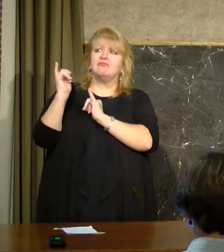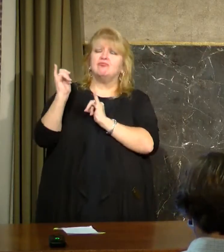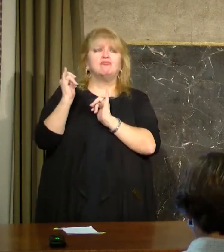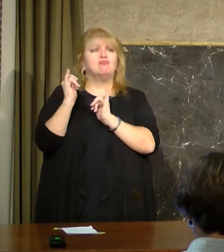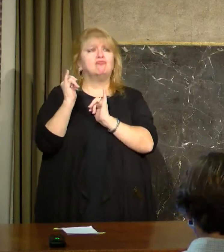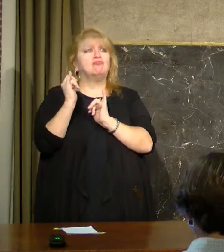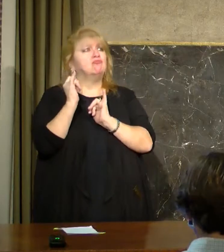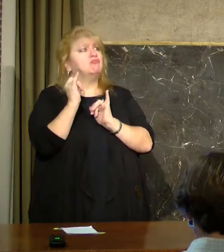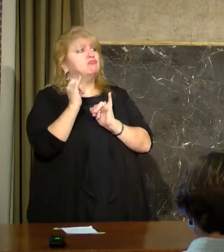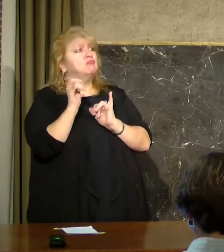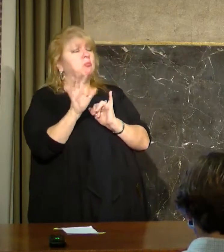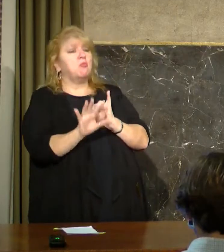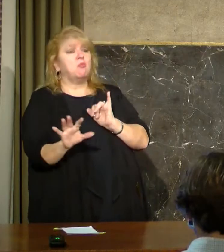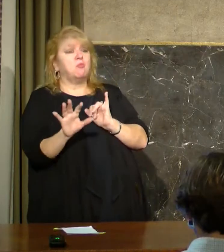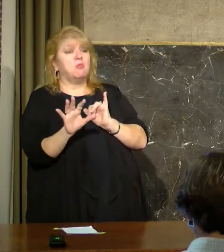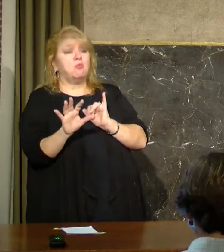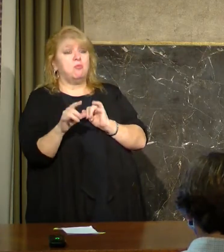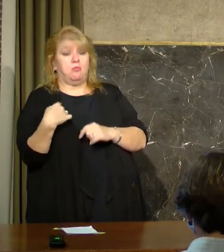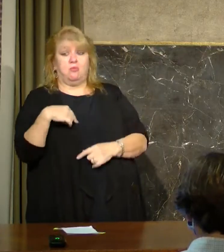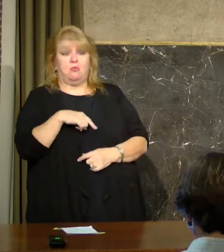And do what is necessary.